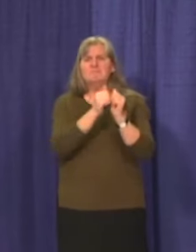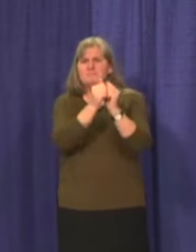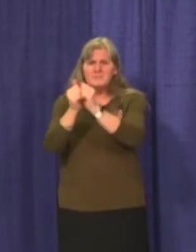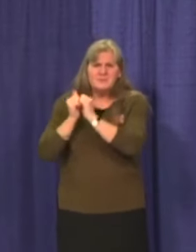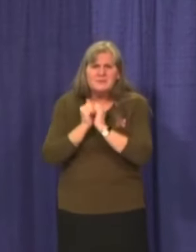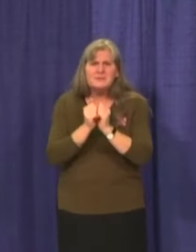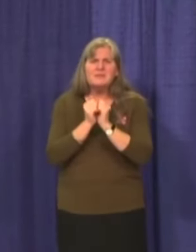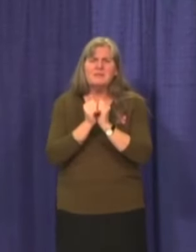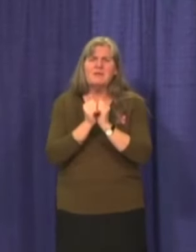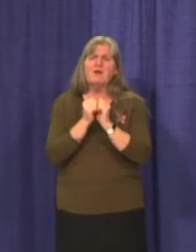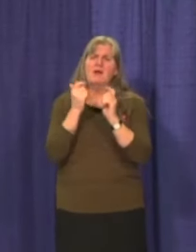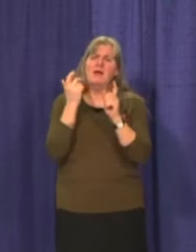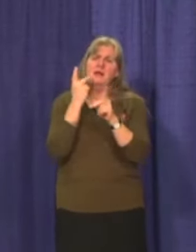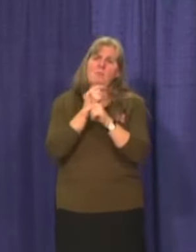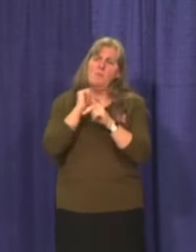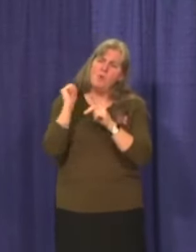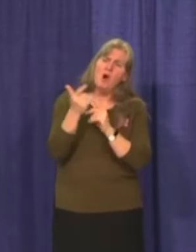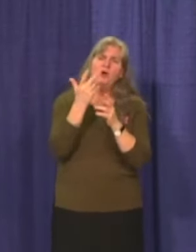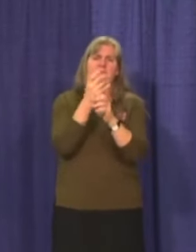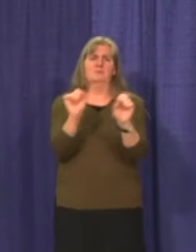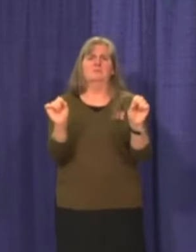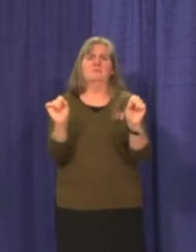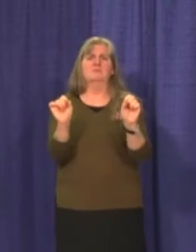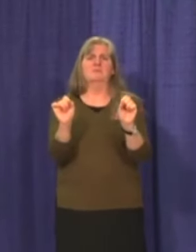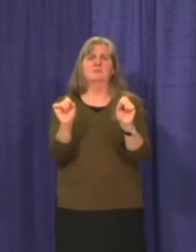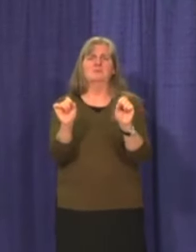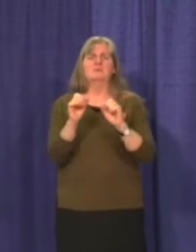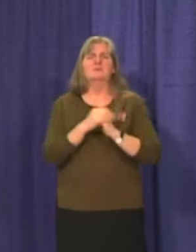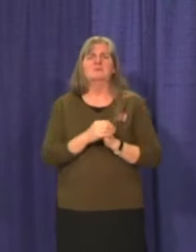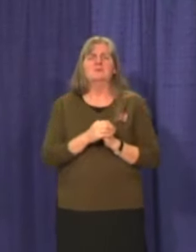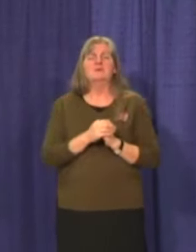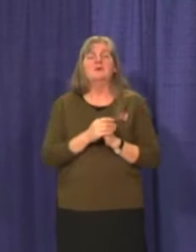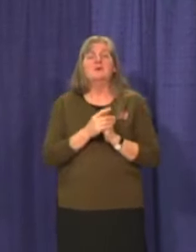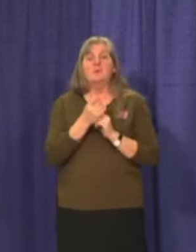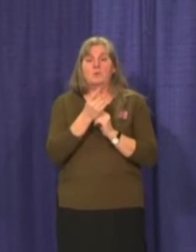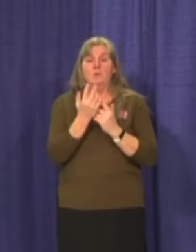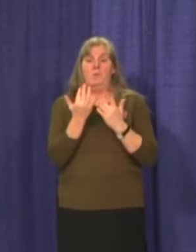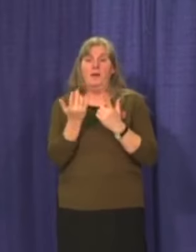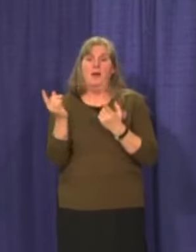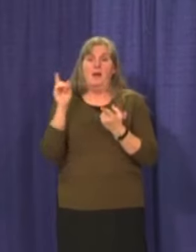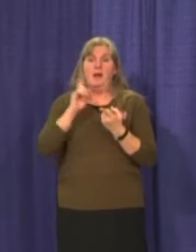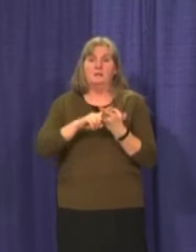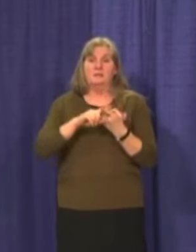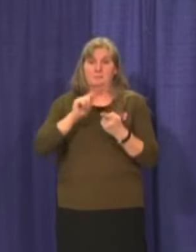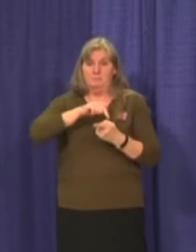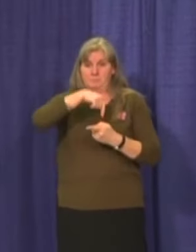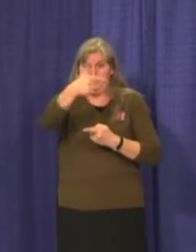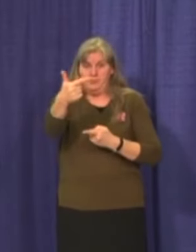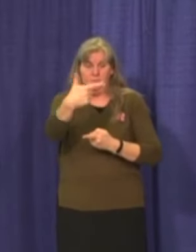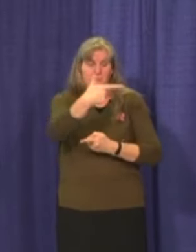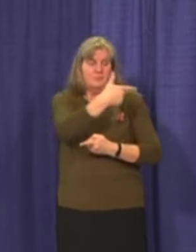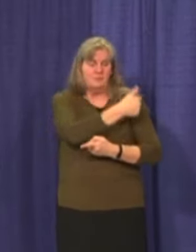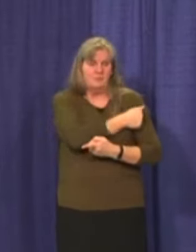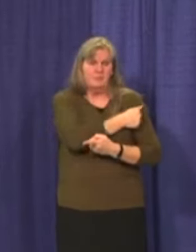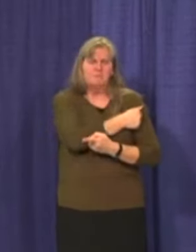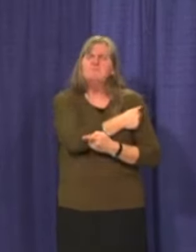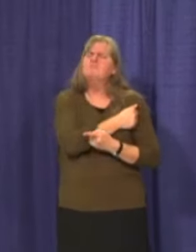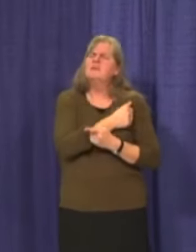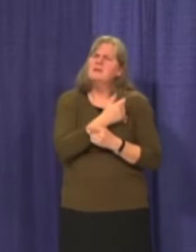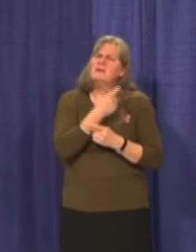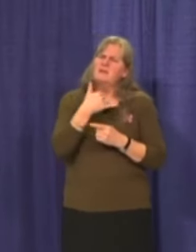our fellow Yukoners safe. As you wait your turn to be immunized please stay vigilant.